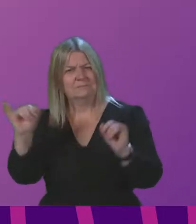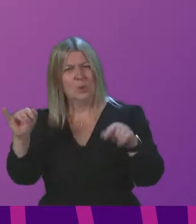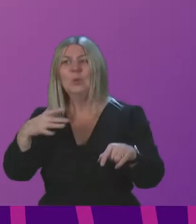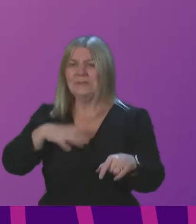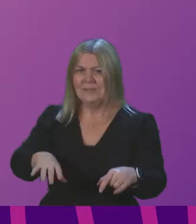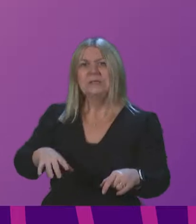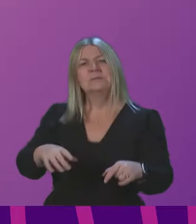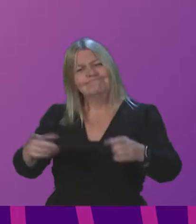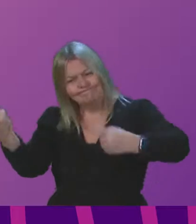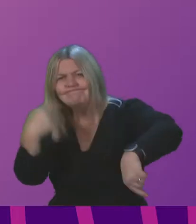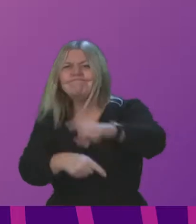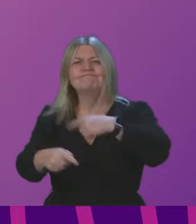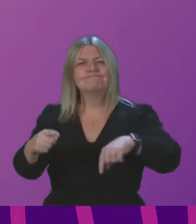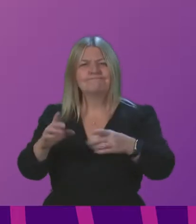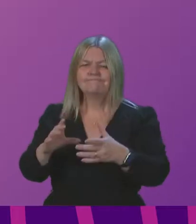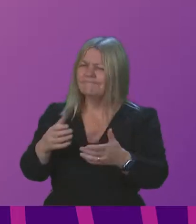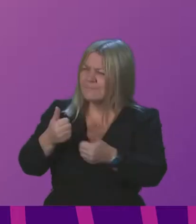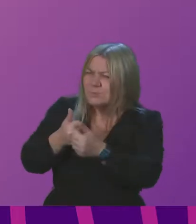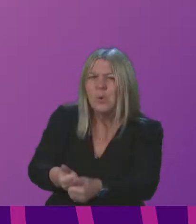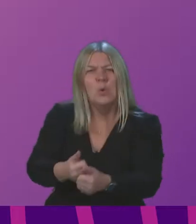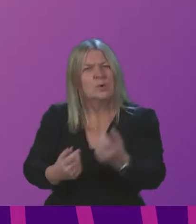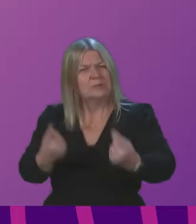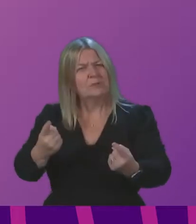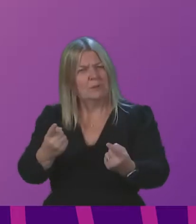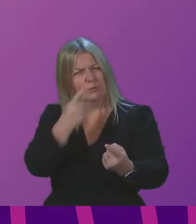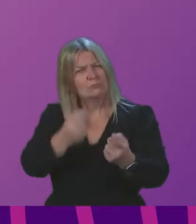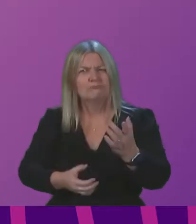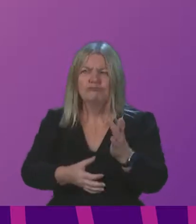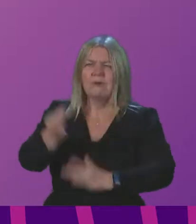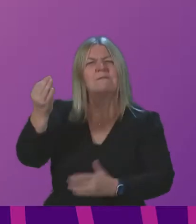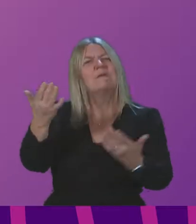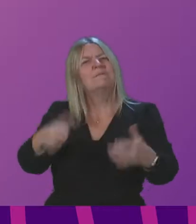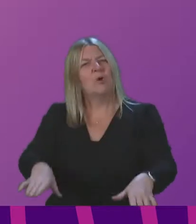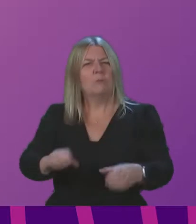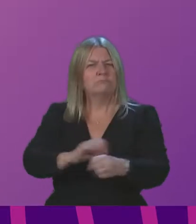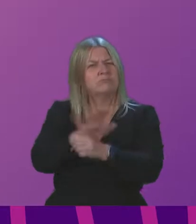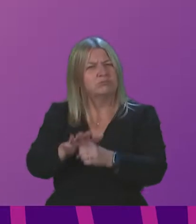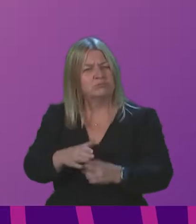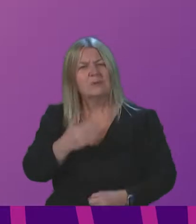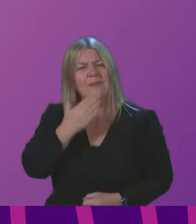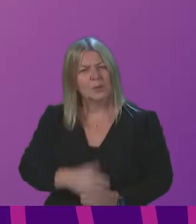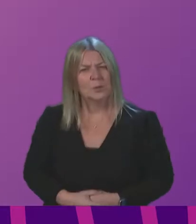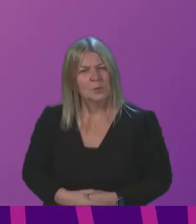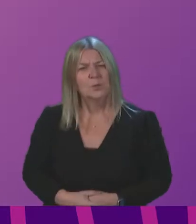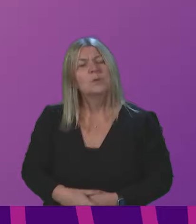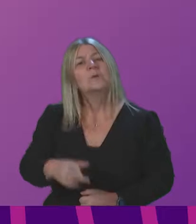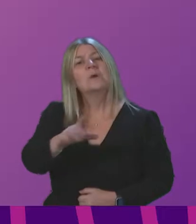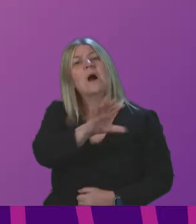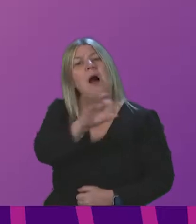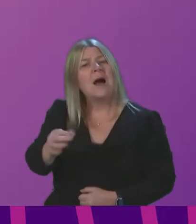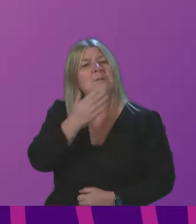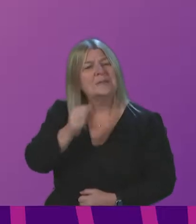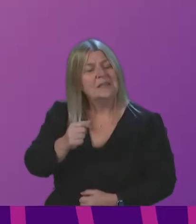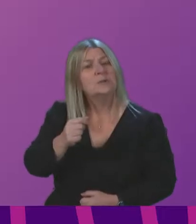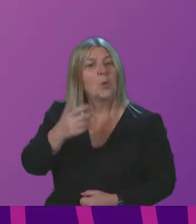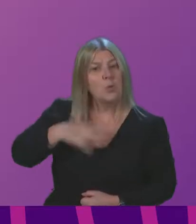contributing to the recovery from this pandemic. Thank you. Thank you. And can I ask members who wish to speak in the debate to